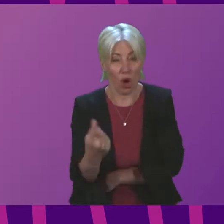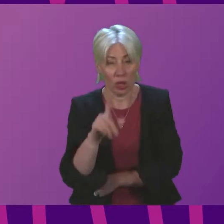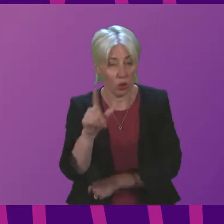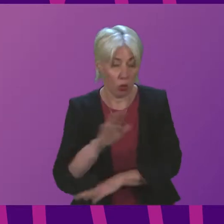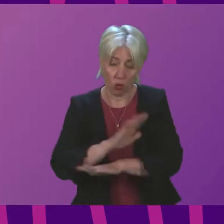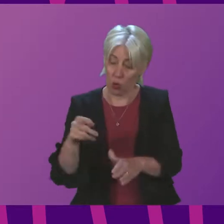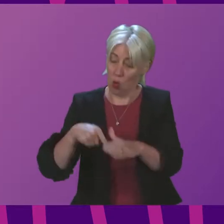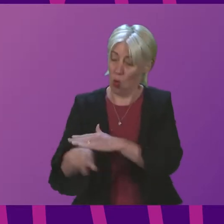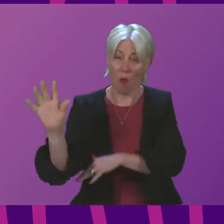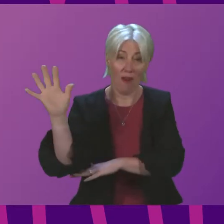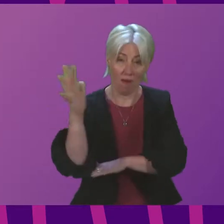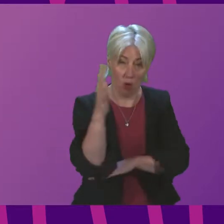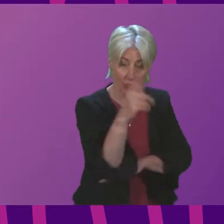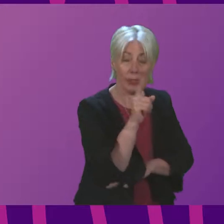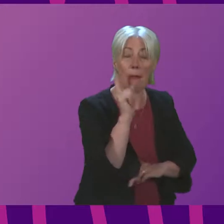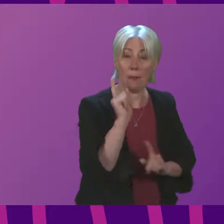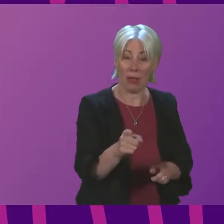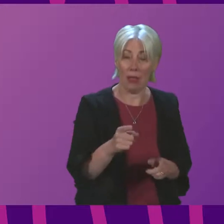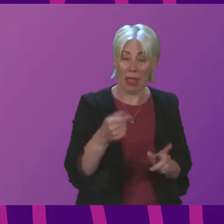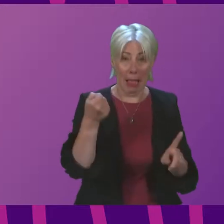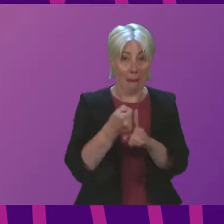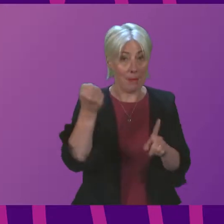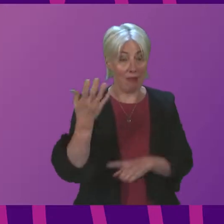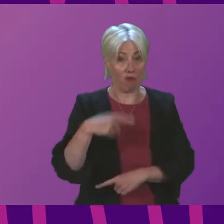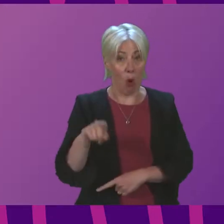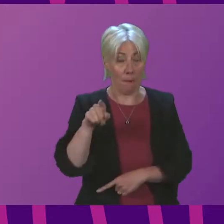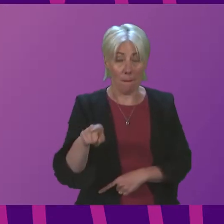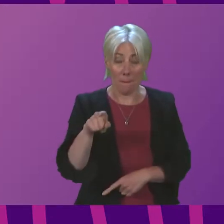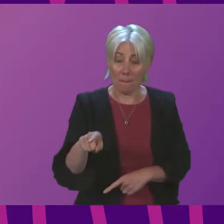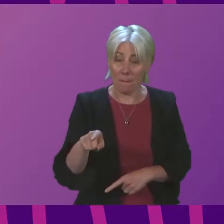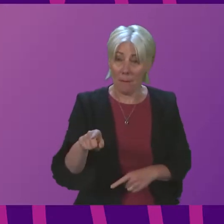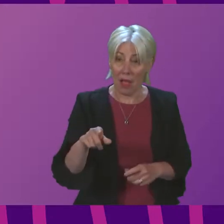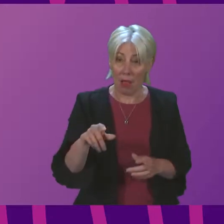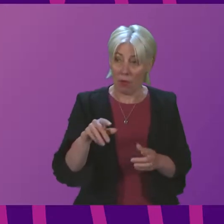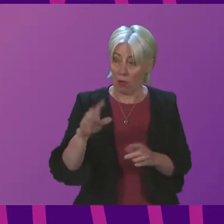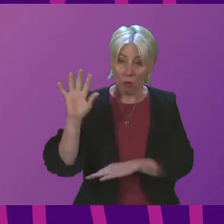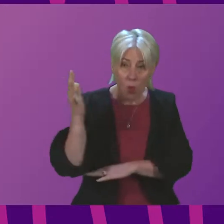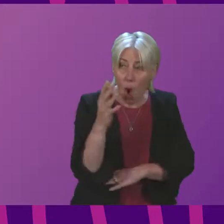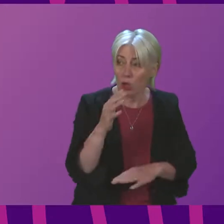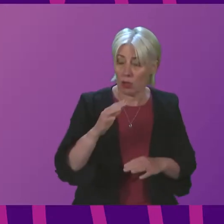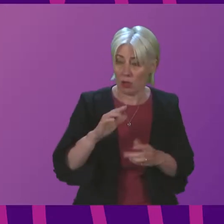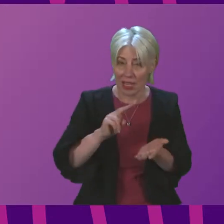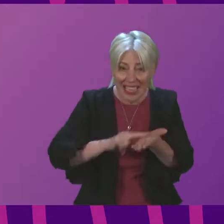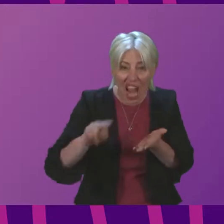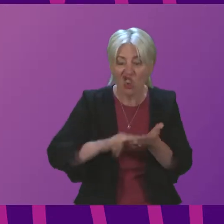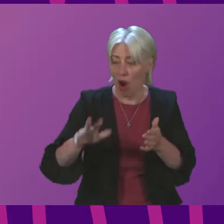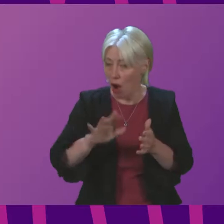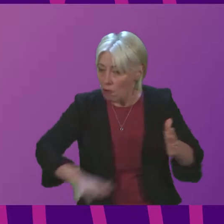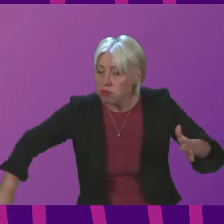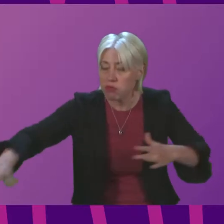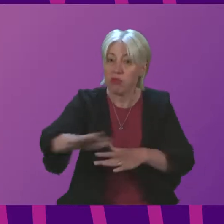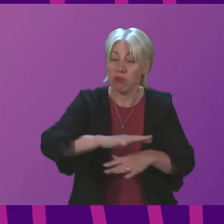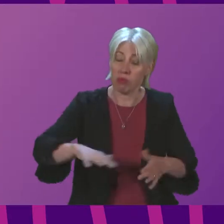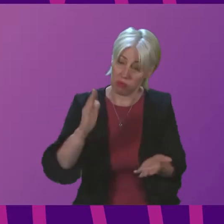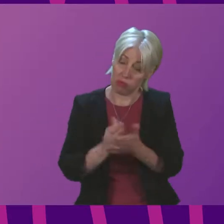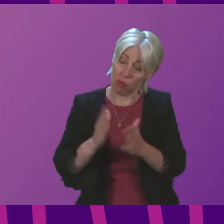impacts of the incident on our natural environment there will be a very careful exercise